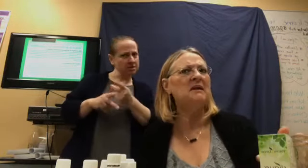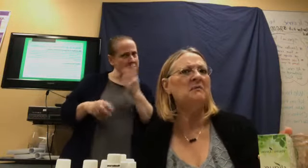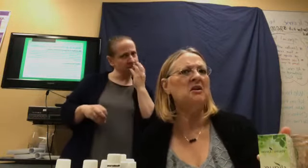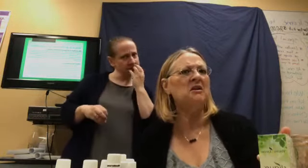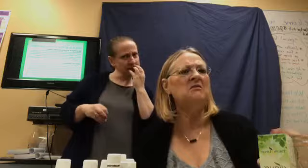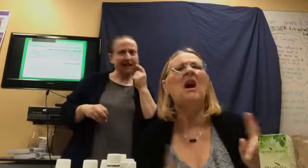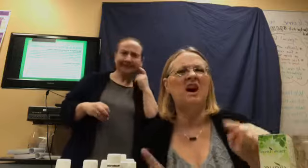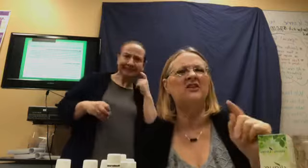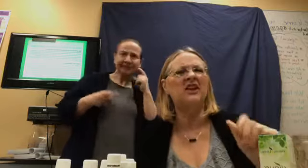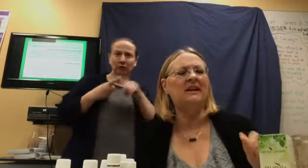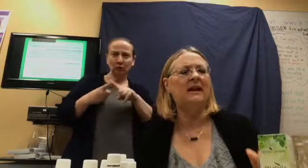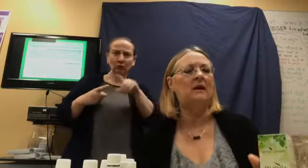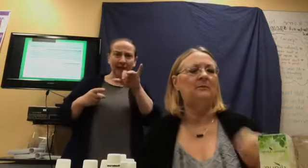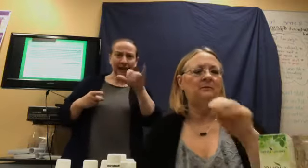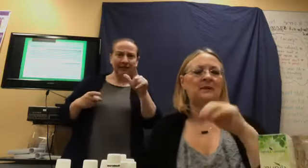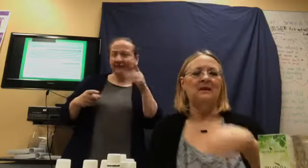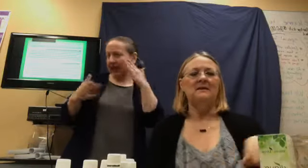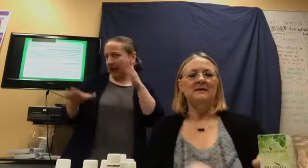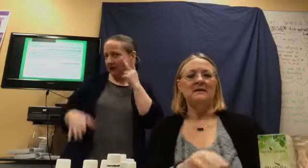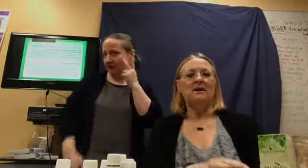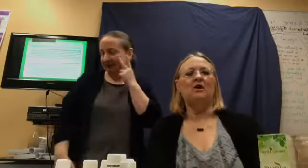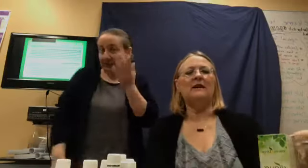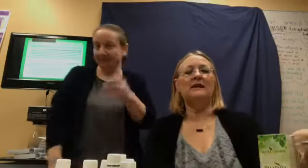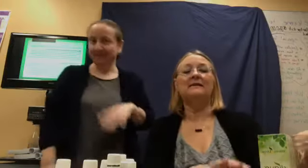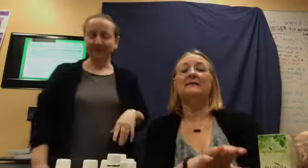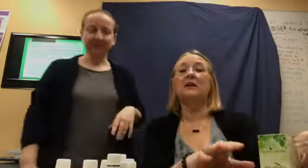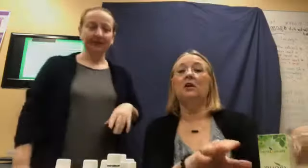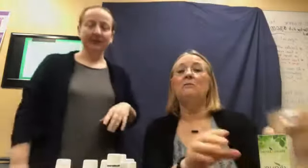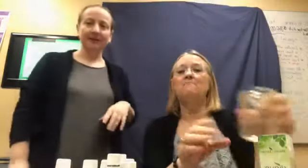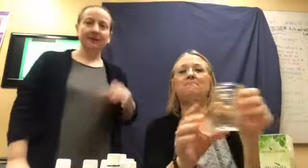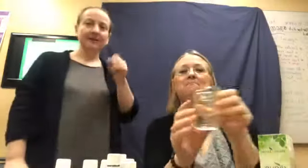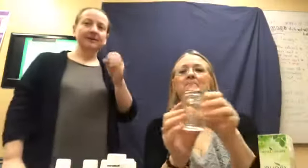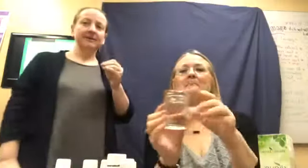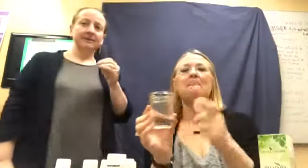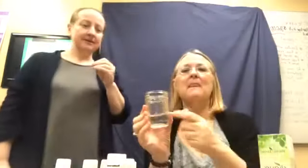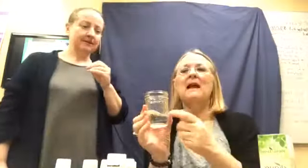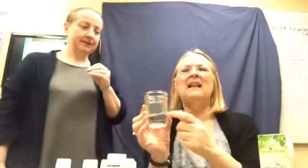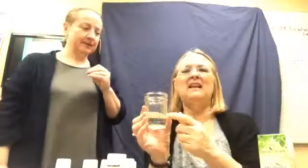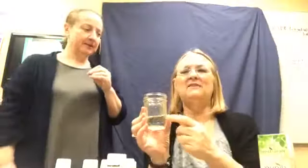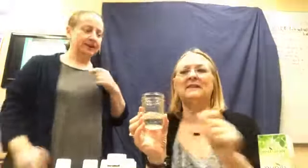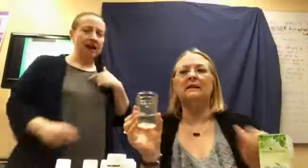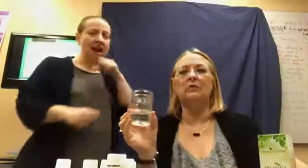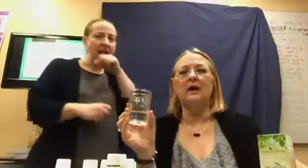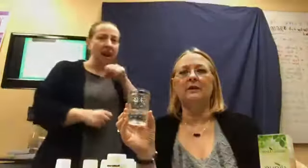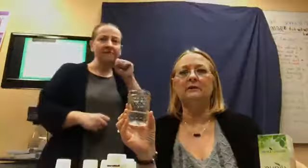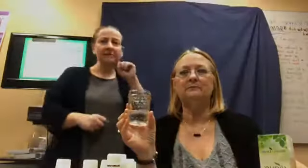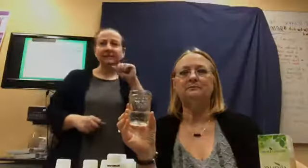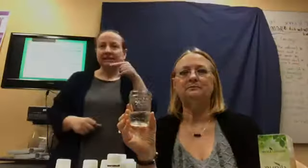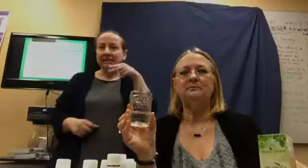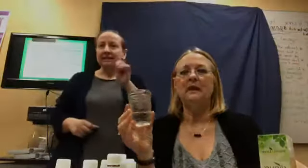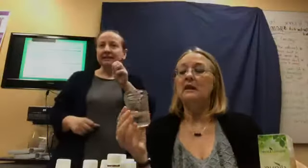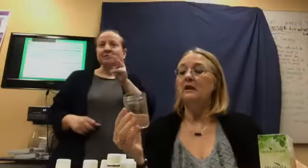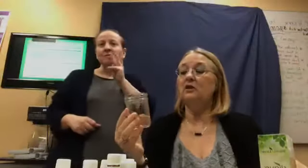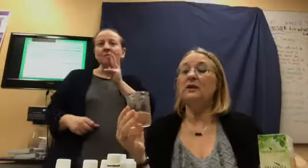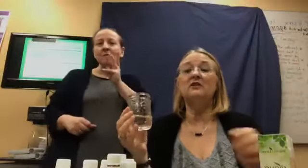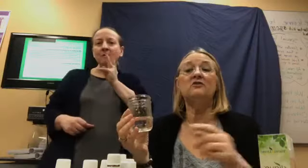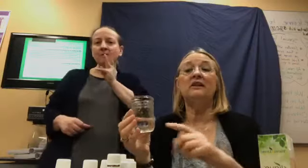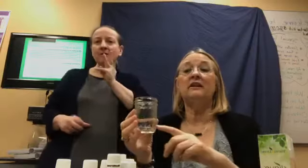I'm wrong. I'll check it out. Okay. So, mmm. I love sleek water. You can drink it